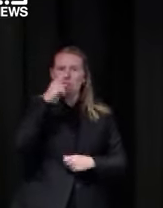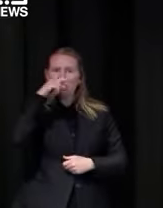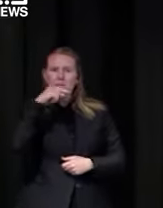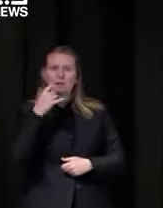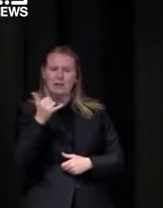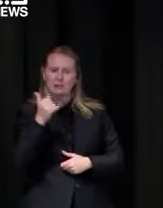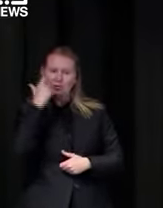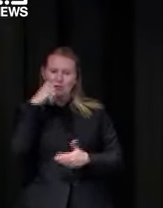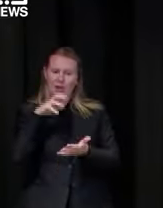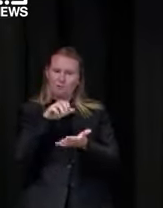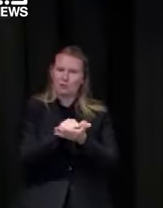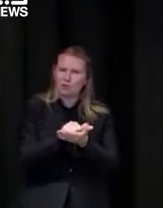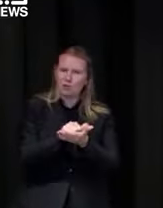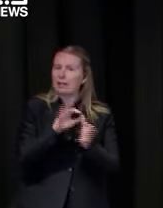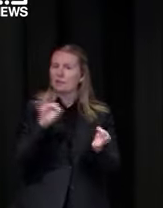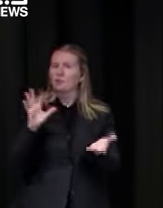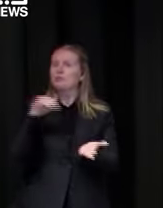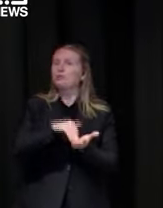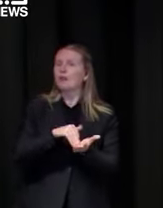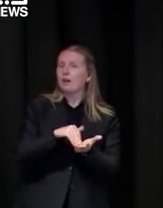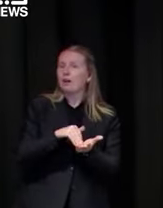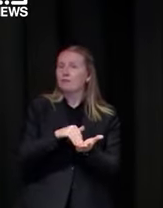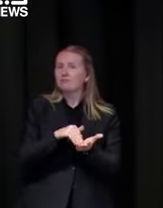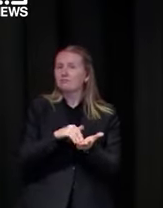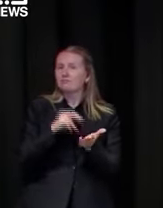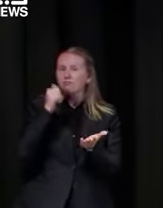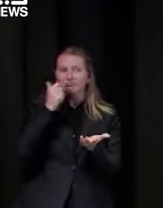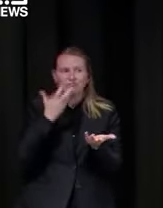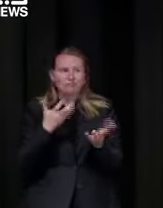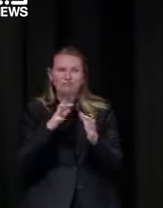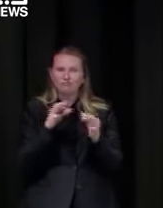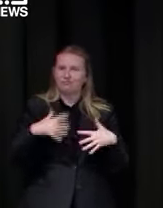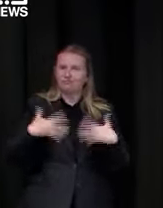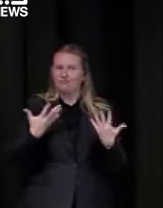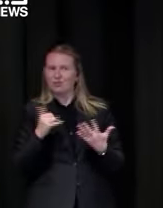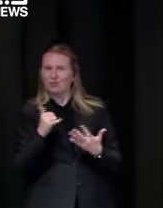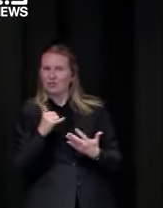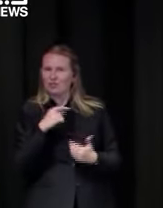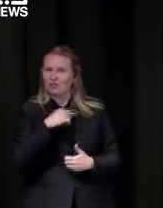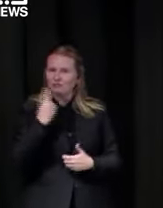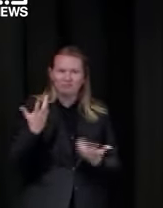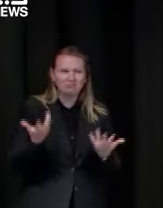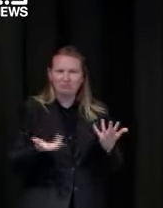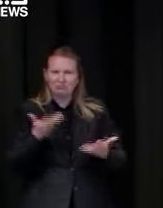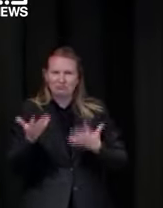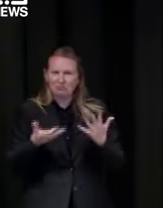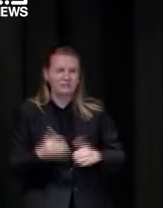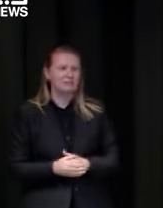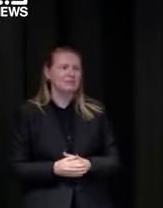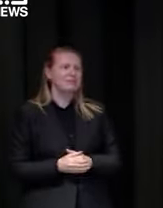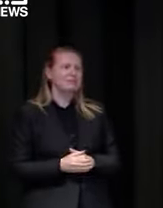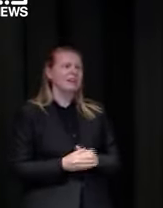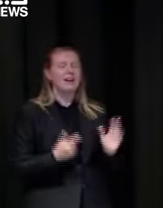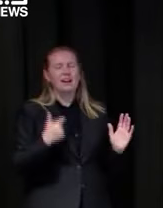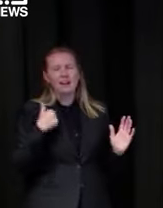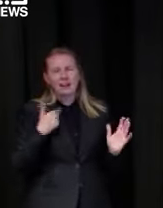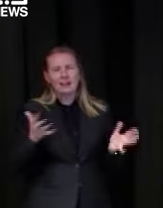i have seen a bit of reporting of that i haven't had it directly briefed to me i've seen some reports but i'd encourage people